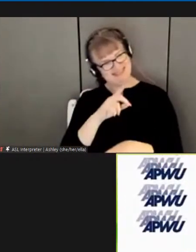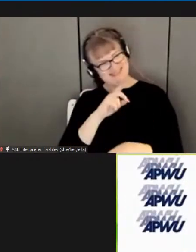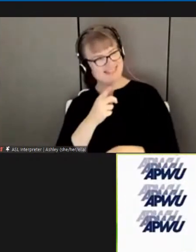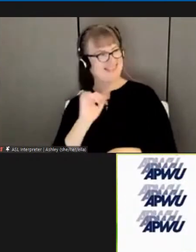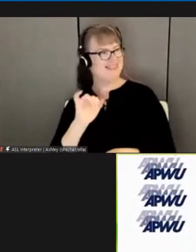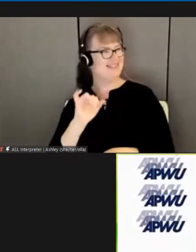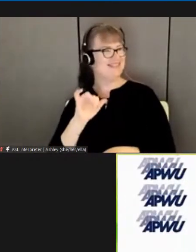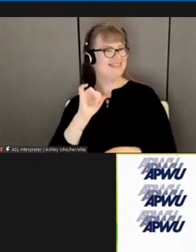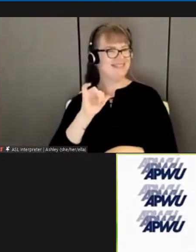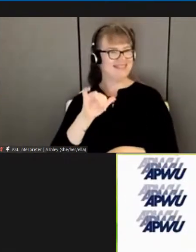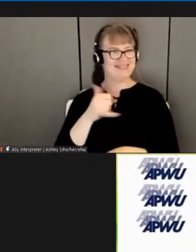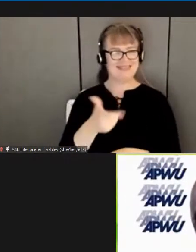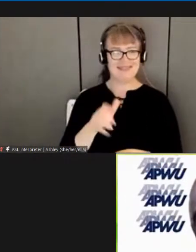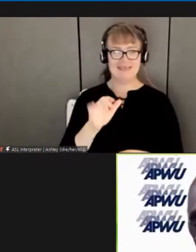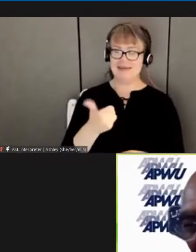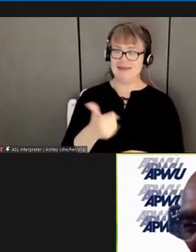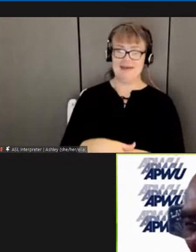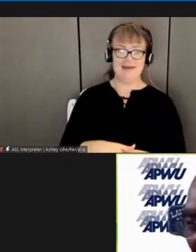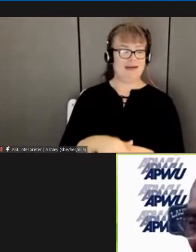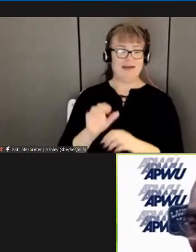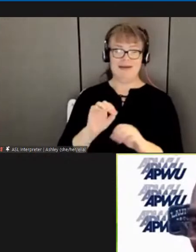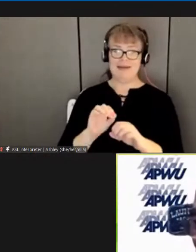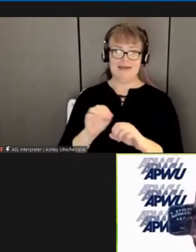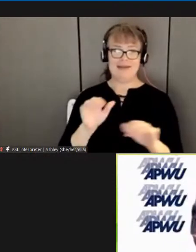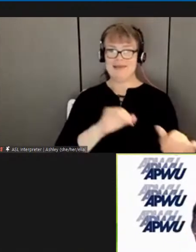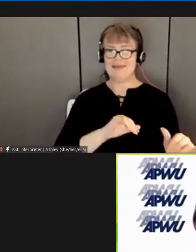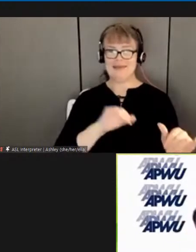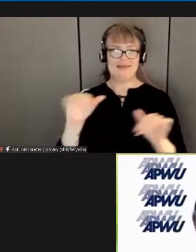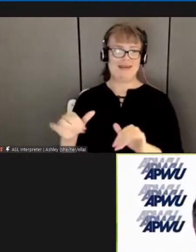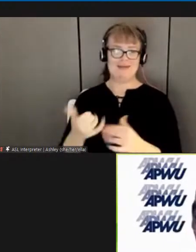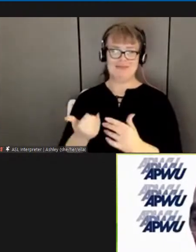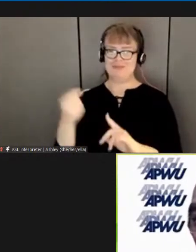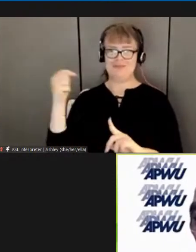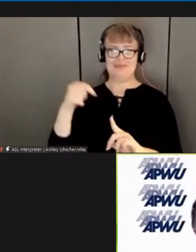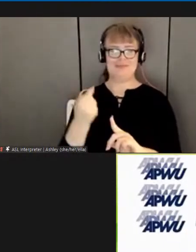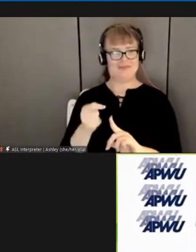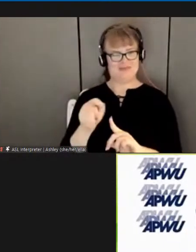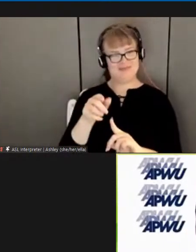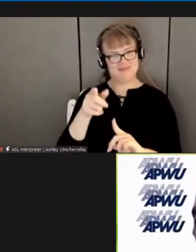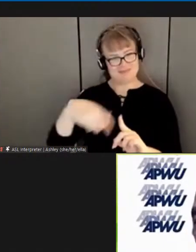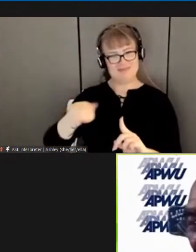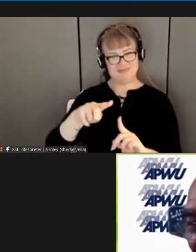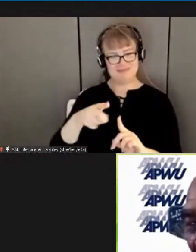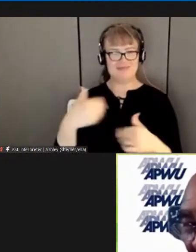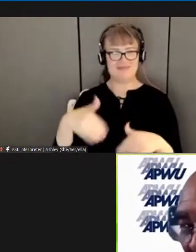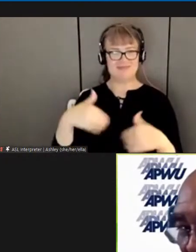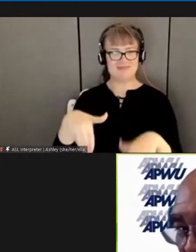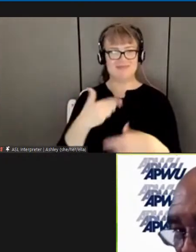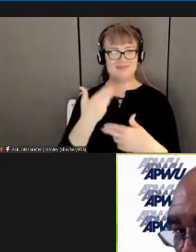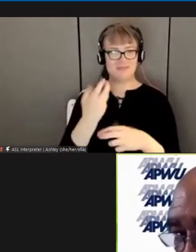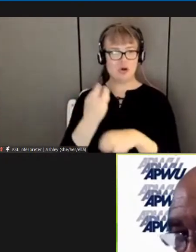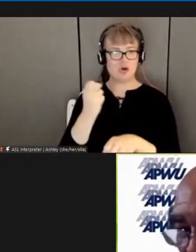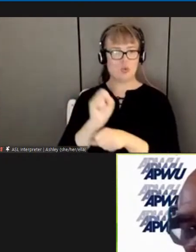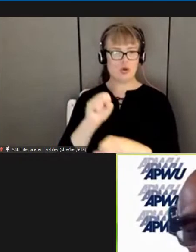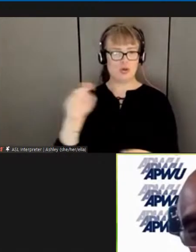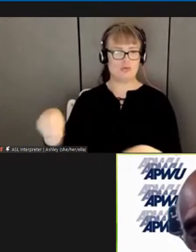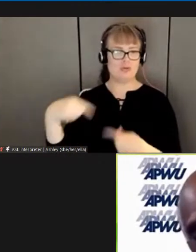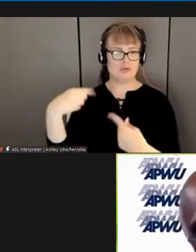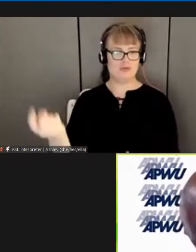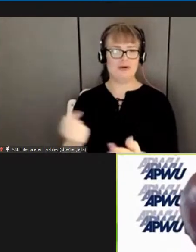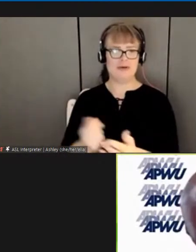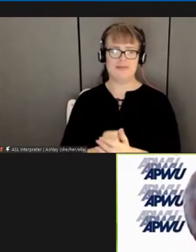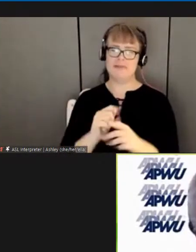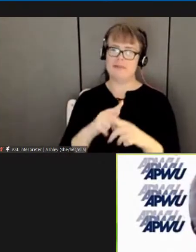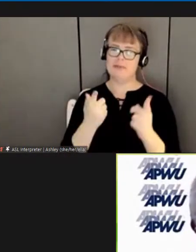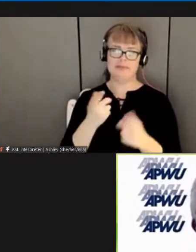ain't no more like them i tell you that with all this hard work going into this but uh but anyway uh i want to say this that uh the same thing